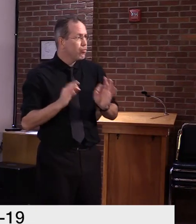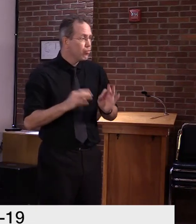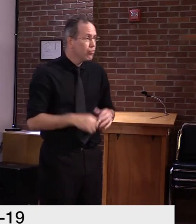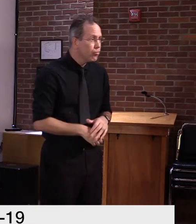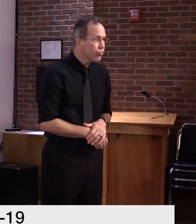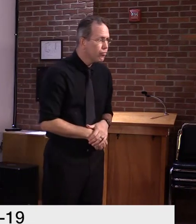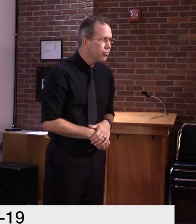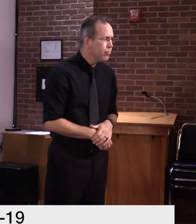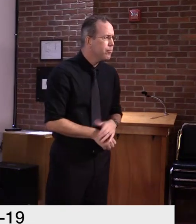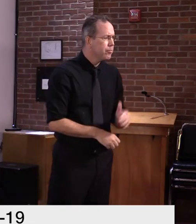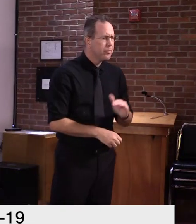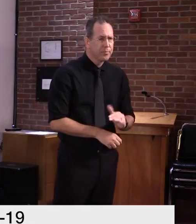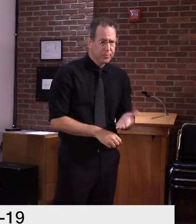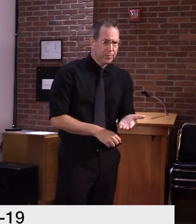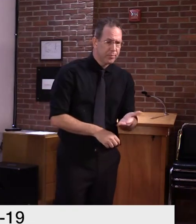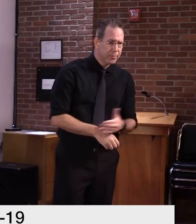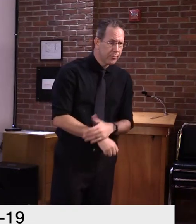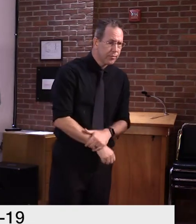Darren, Manchester Journal.